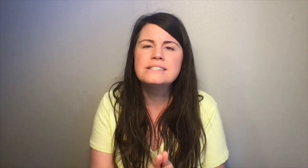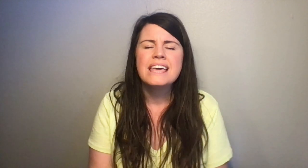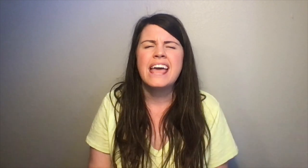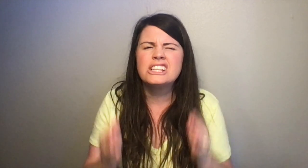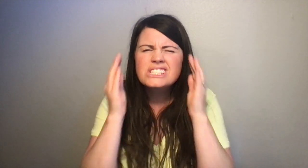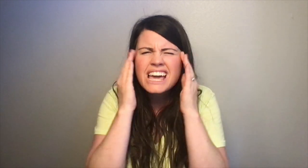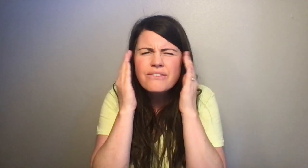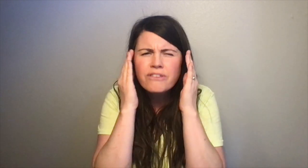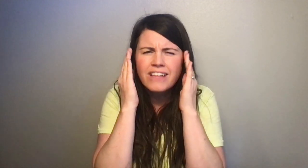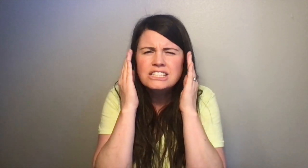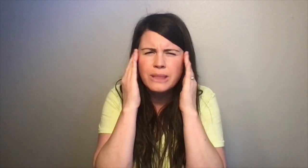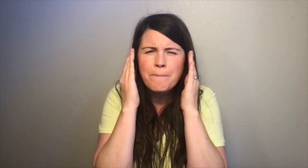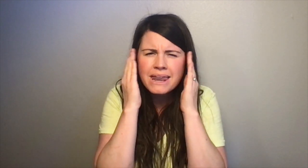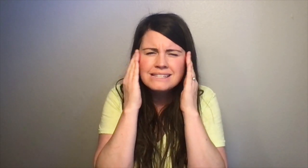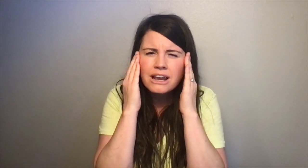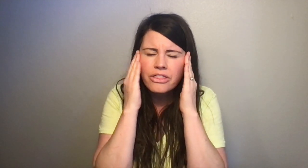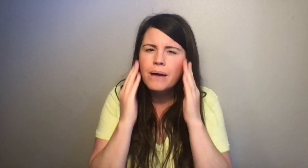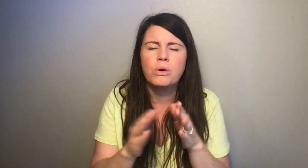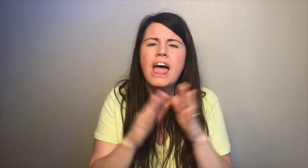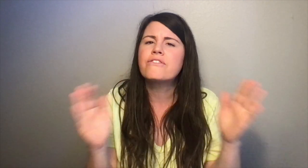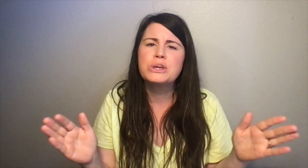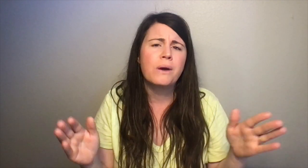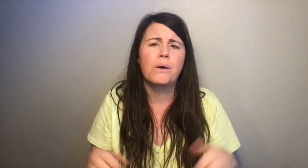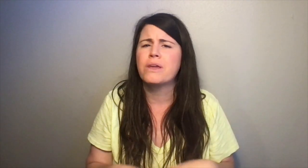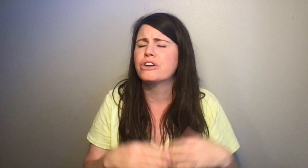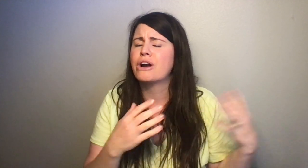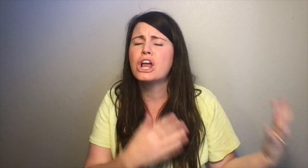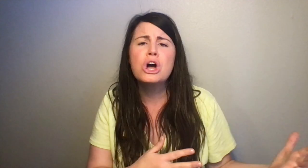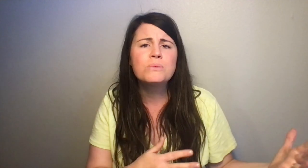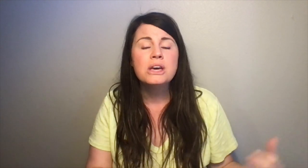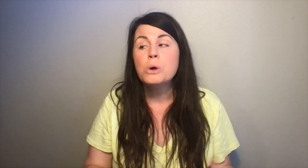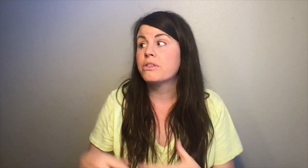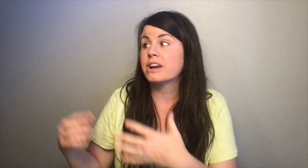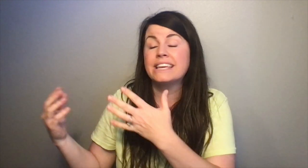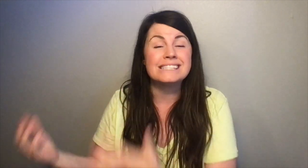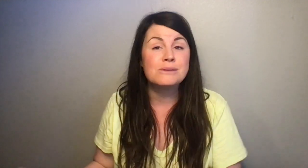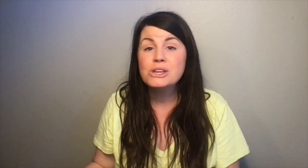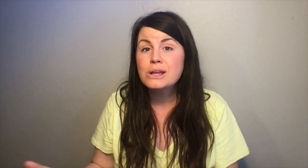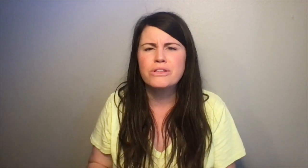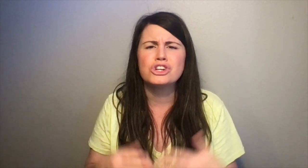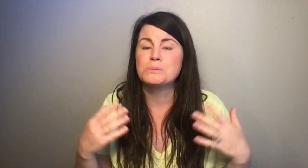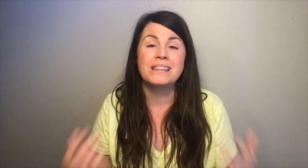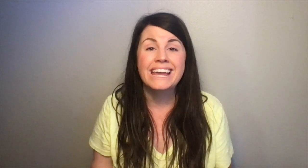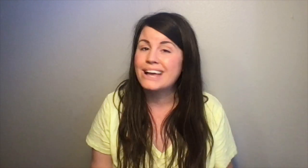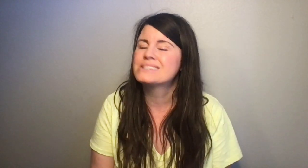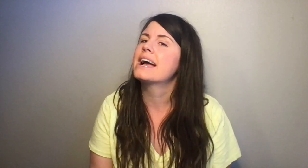and just kind of reflect on them, meditate on them wherever you are, whether you're at home, whether you're in a kid's community, whether you're just playing outside.